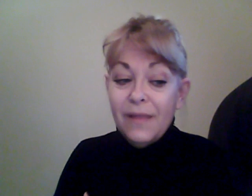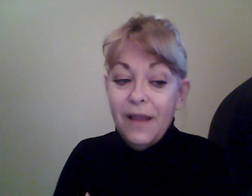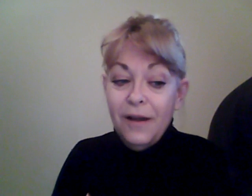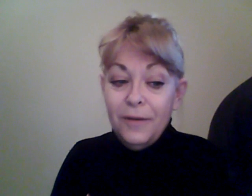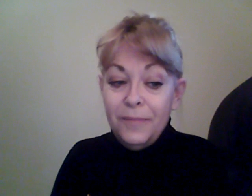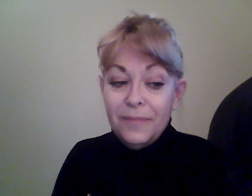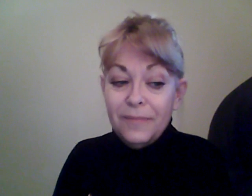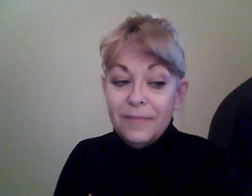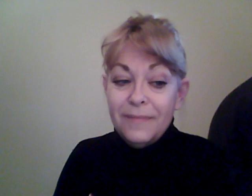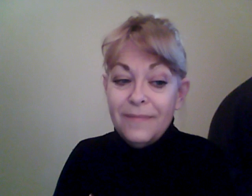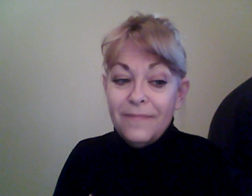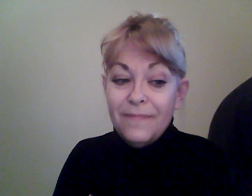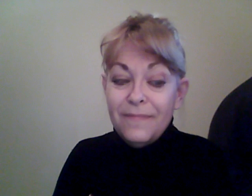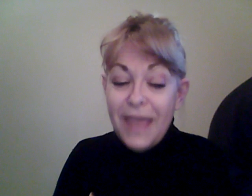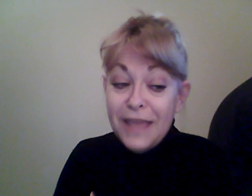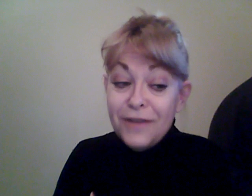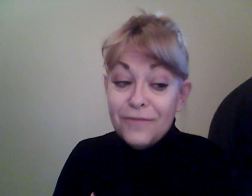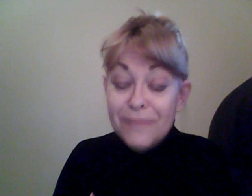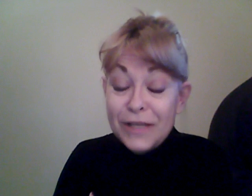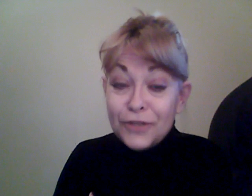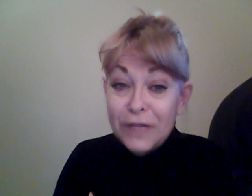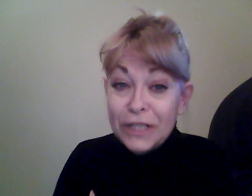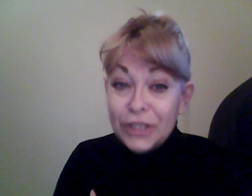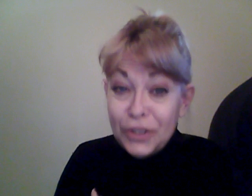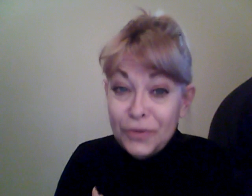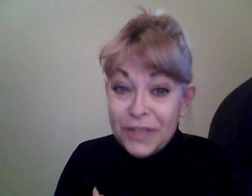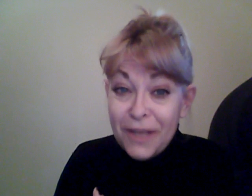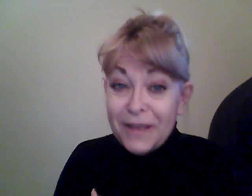Um, anger makes you want to do something.